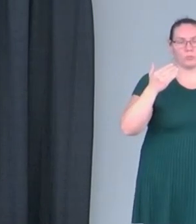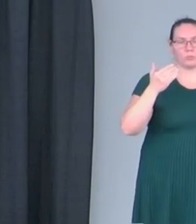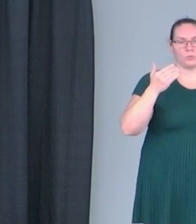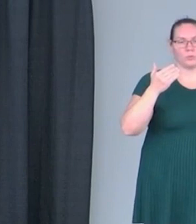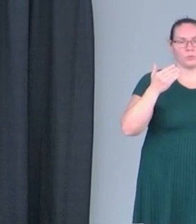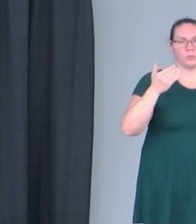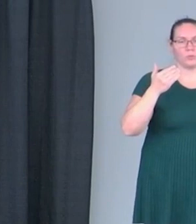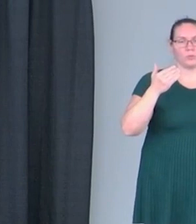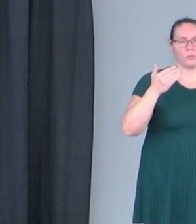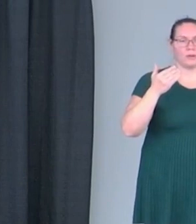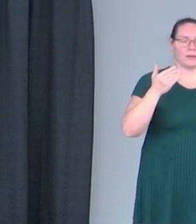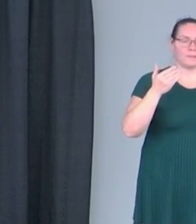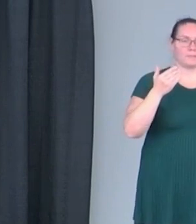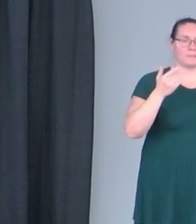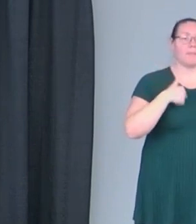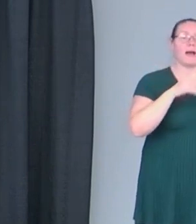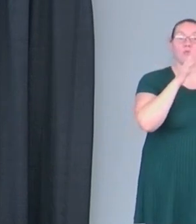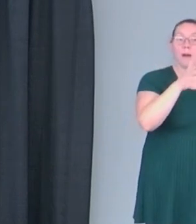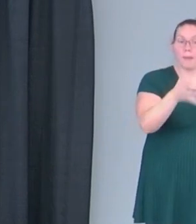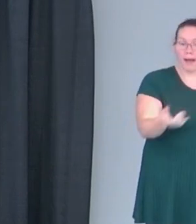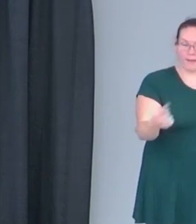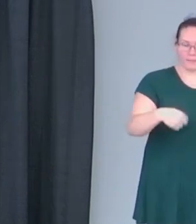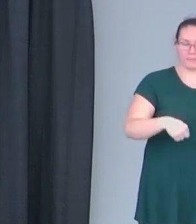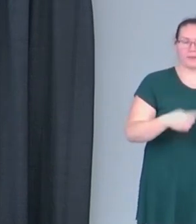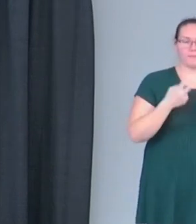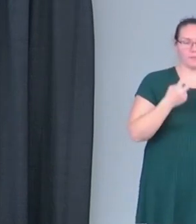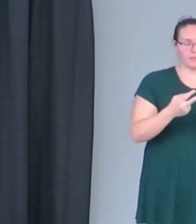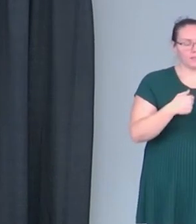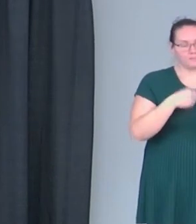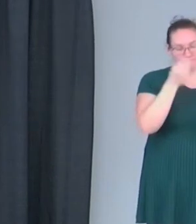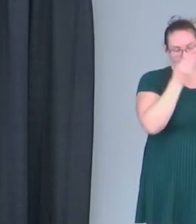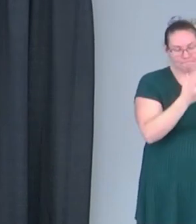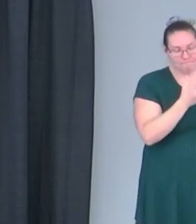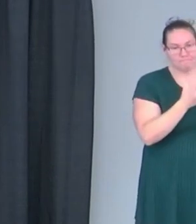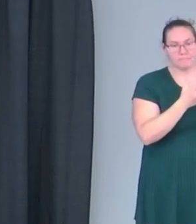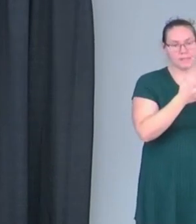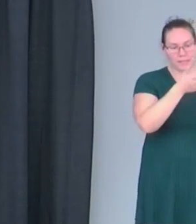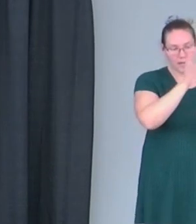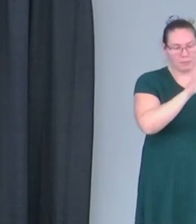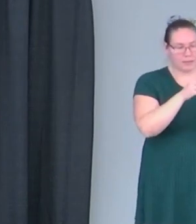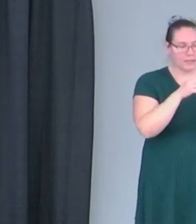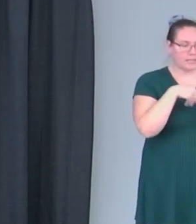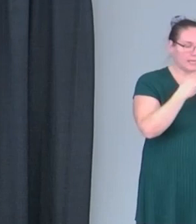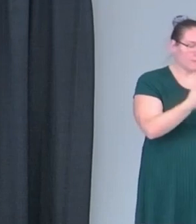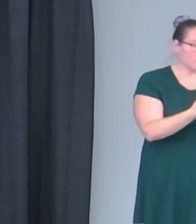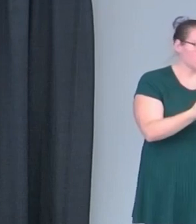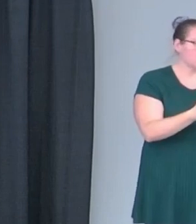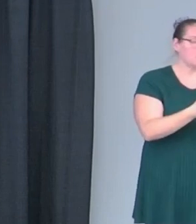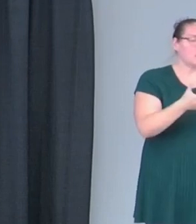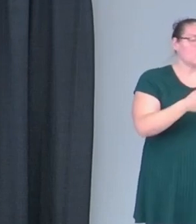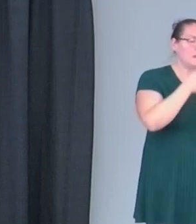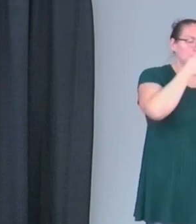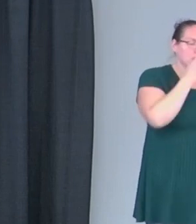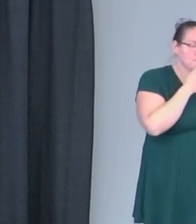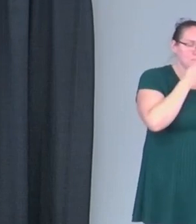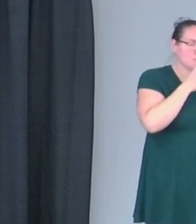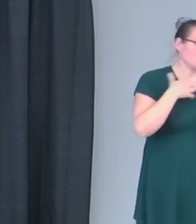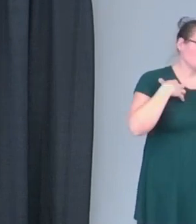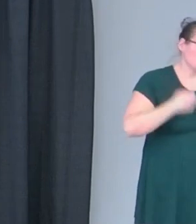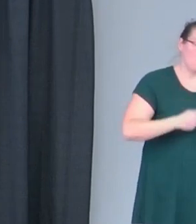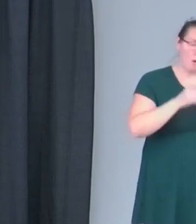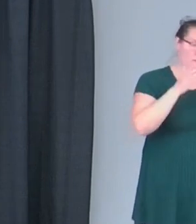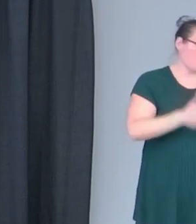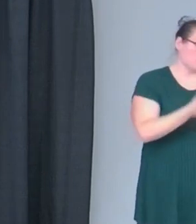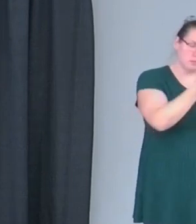I had my grandmother come in and she'll always tell me, like, you know, God would only give you as much as you could bear. You know, you're just the strongest person.